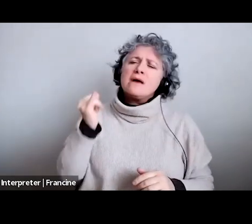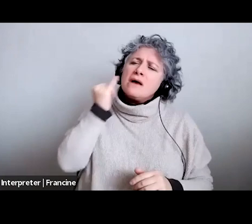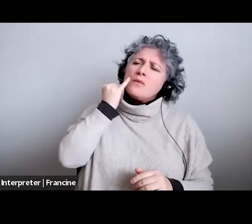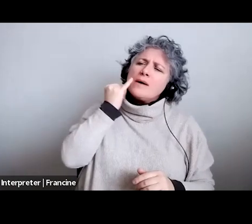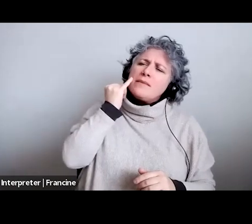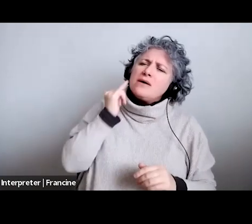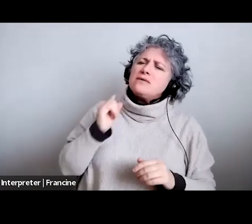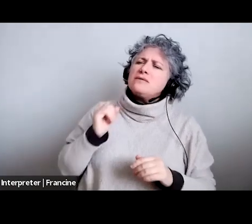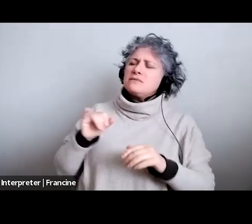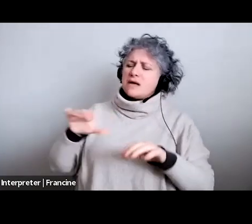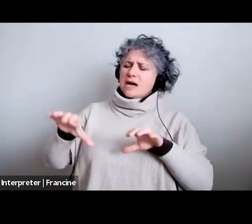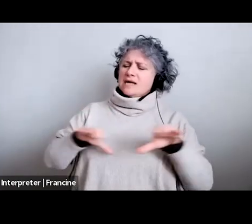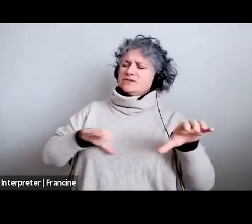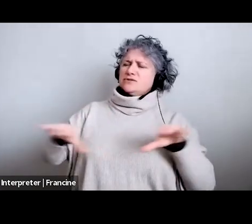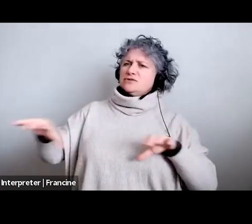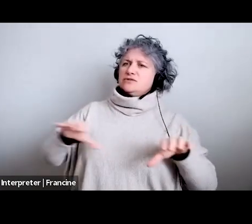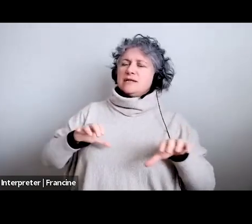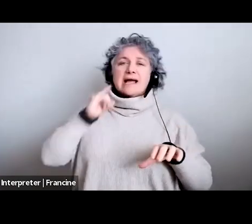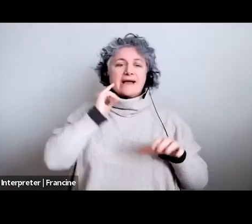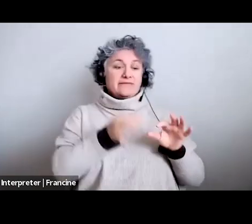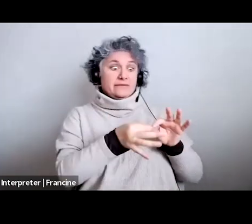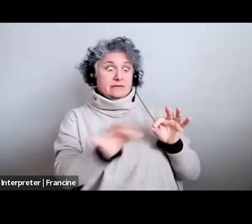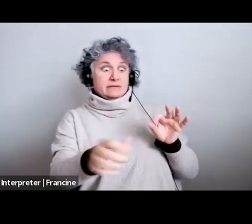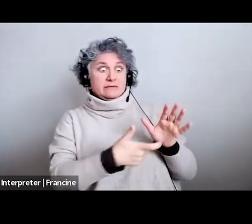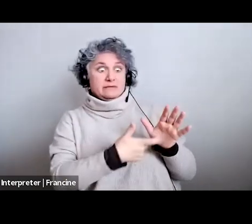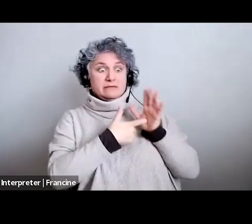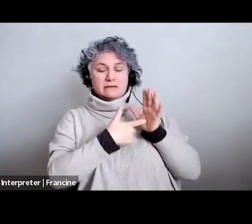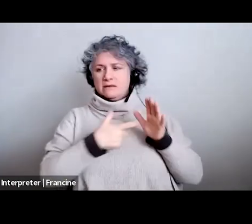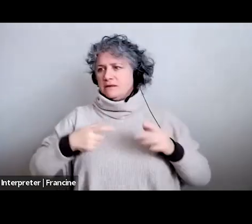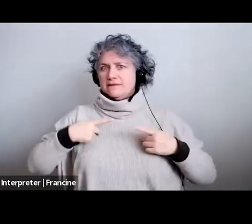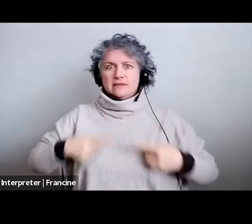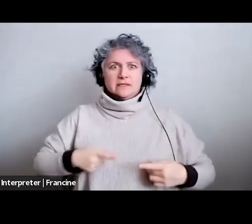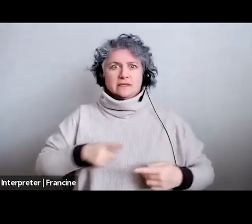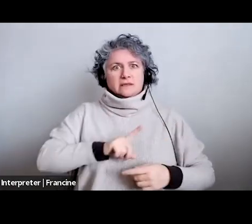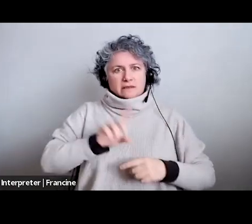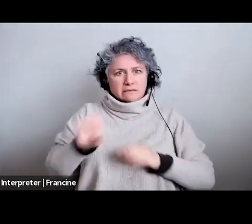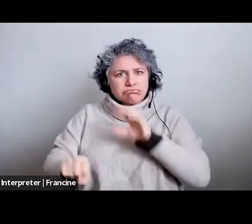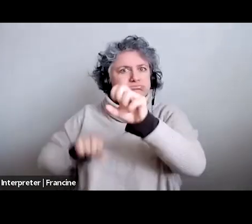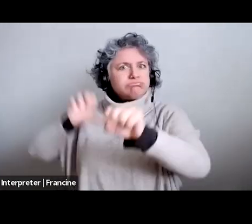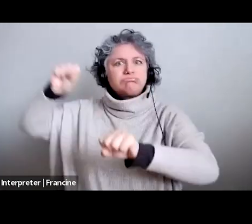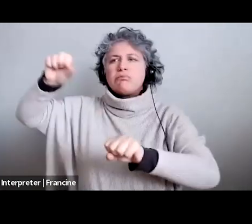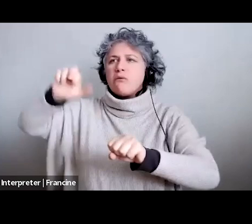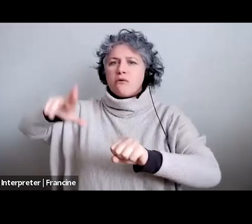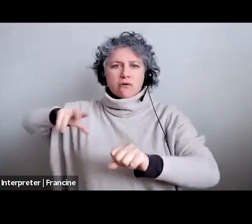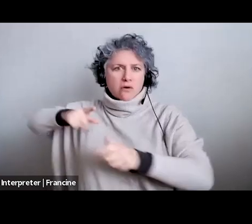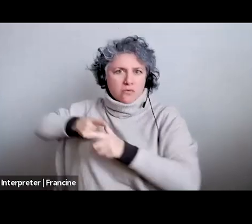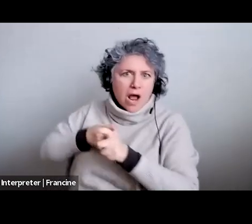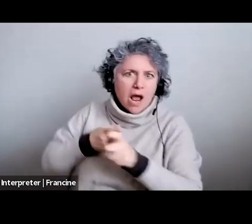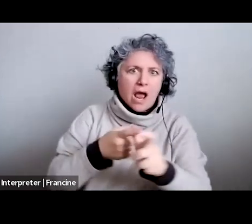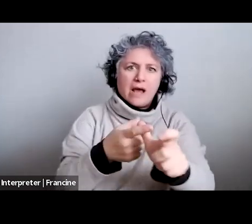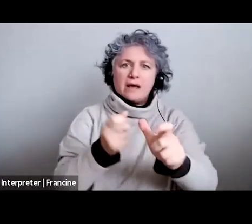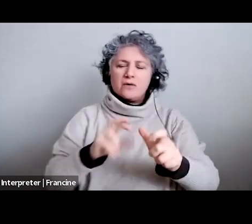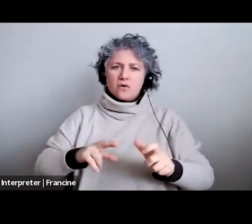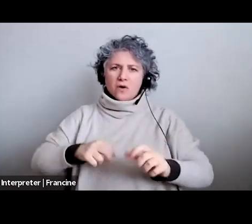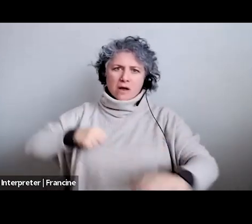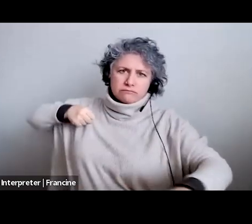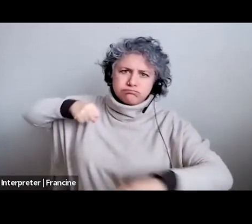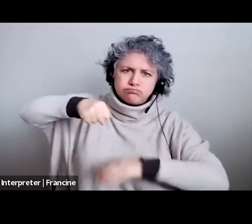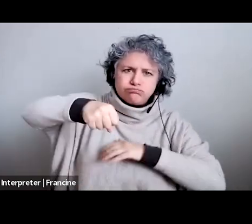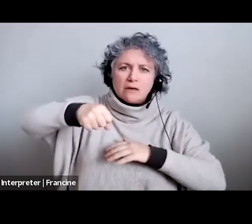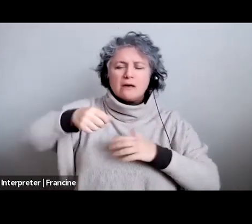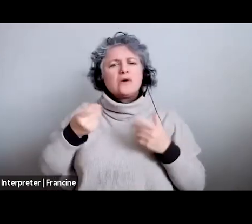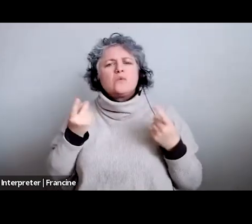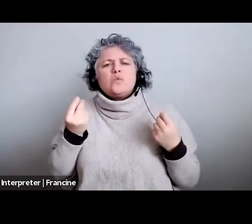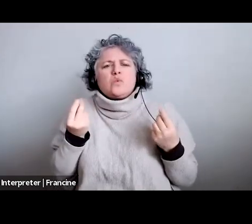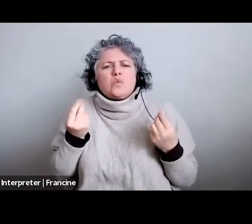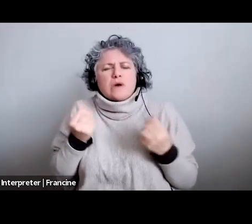action if if uh if a scene calls for a lot of physical action uh what's the best approach to